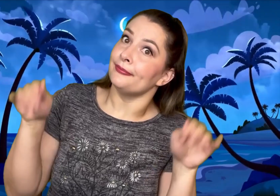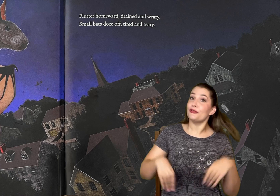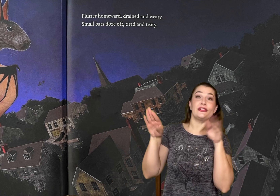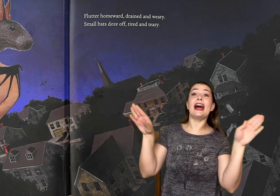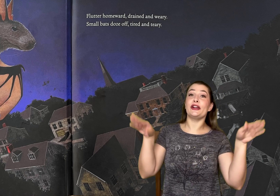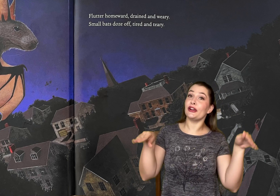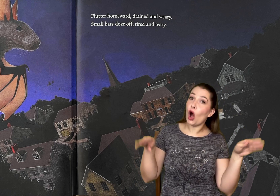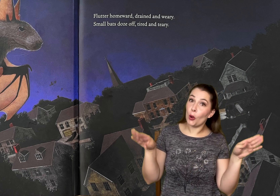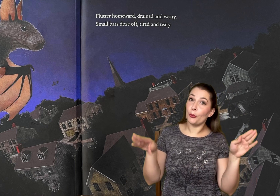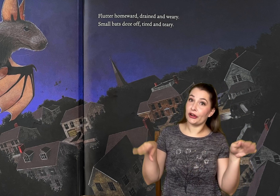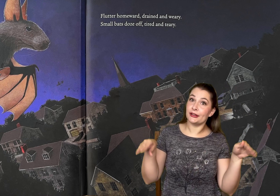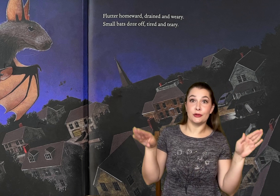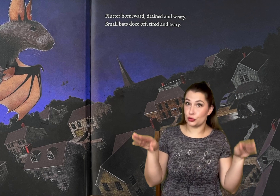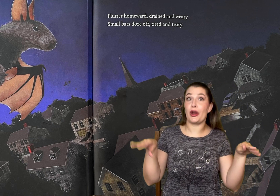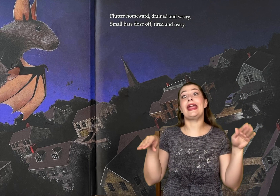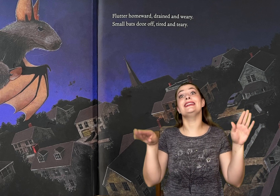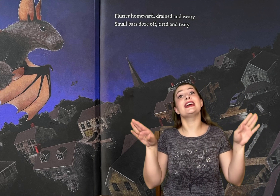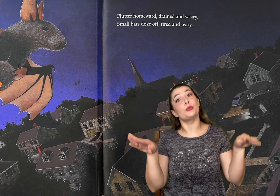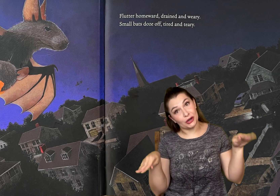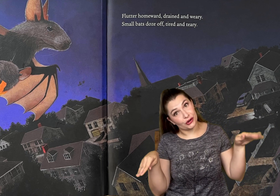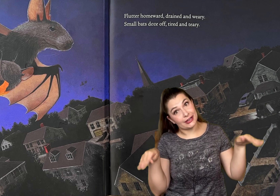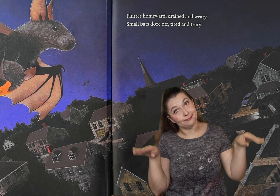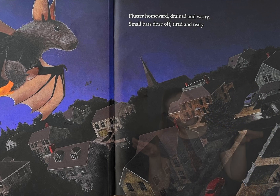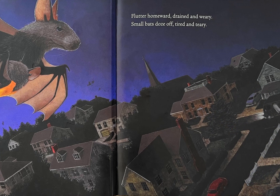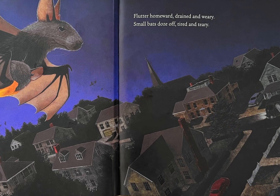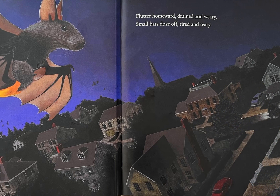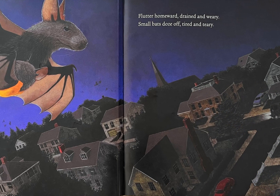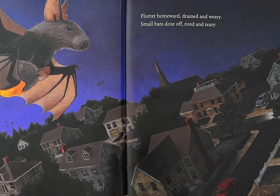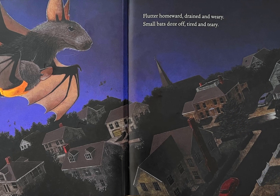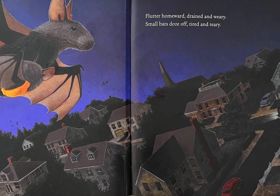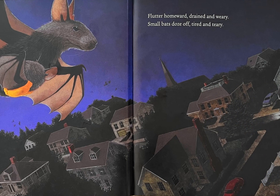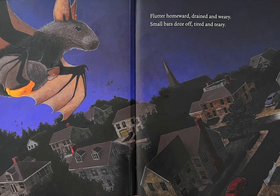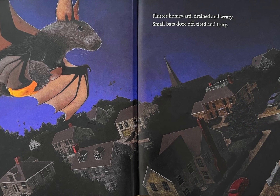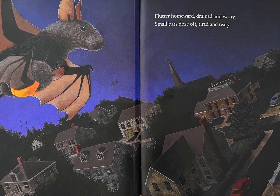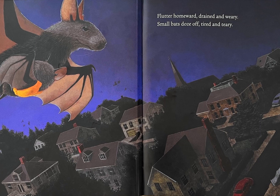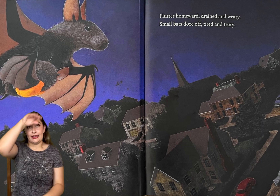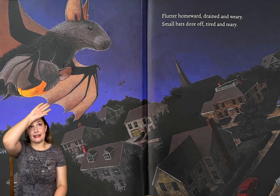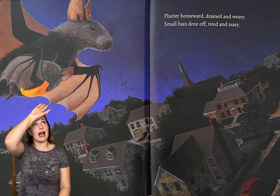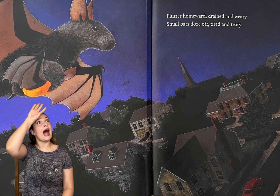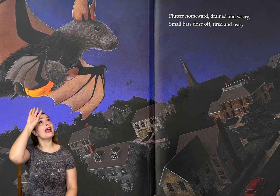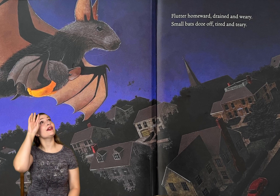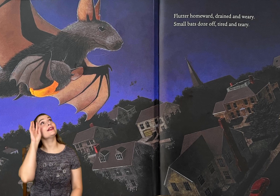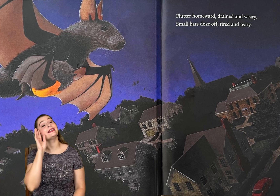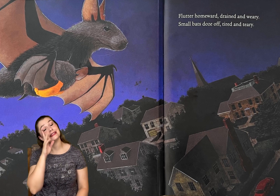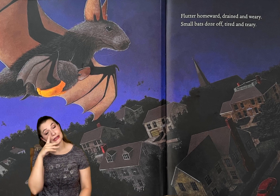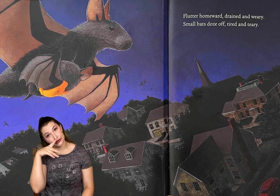Flutter homeward! Drained and weary! Small bats doze off! Tired and teary!